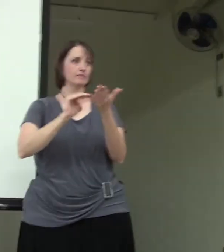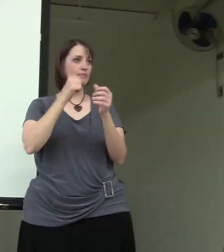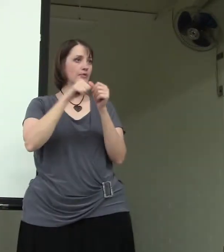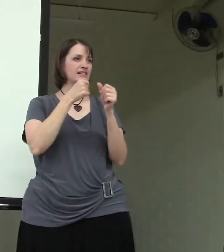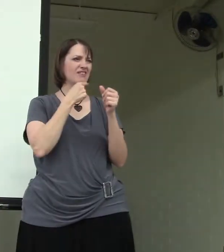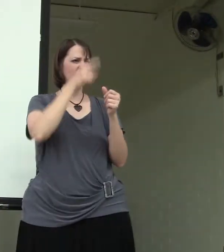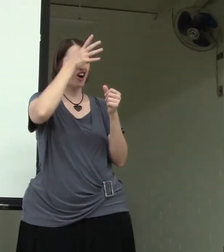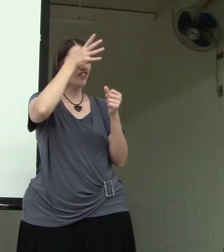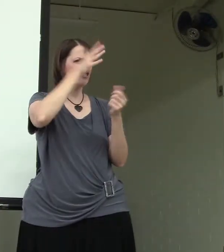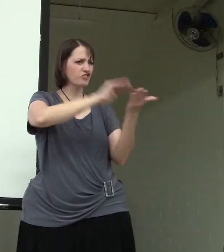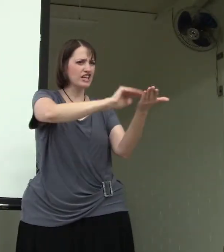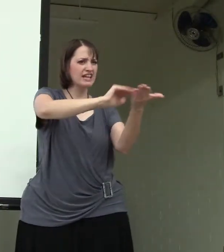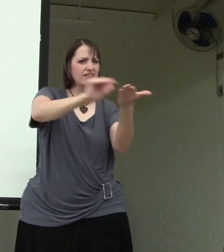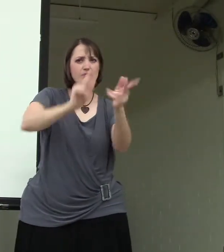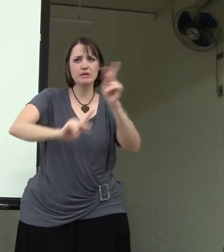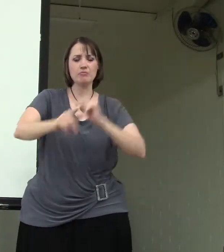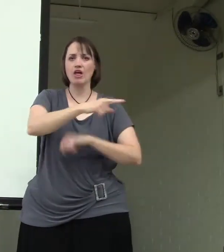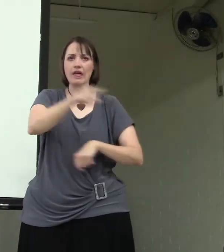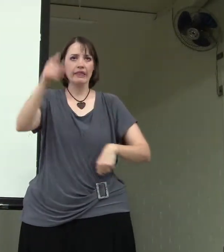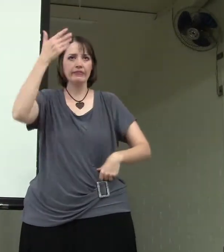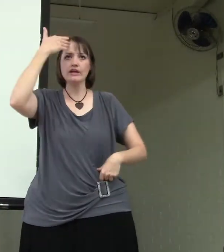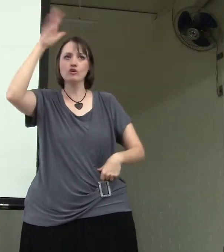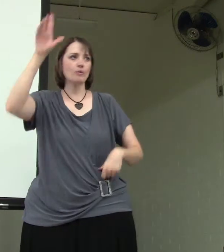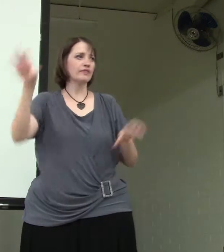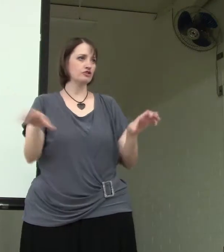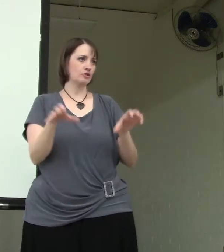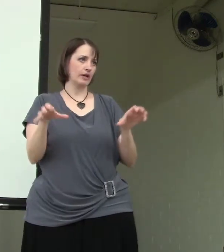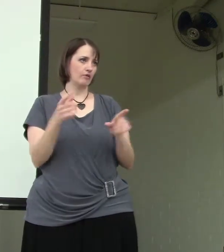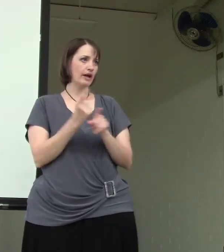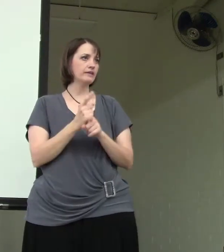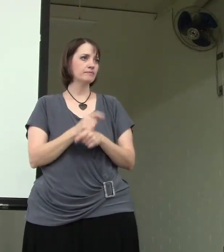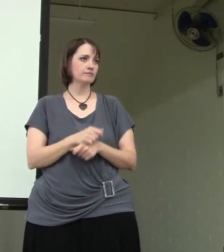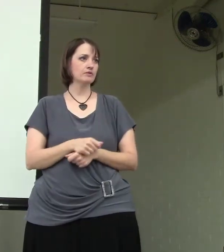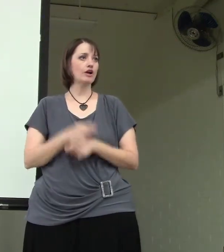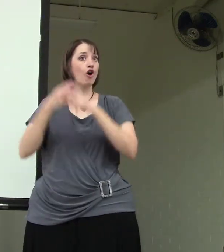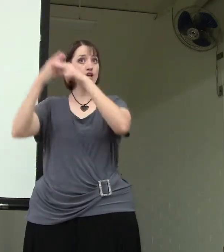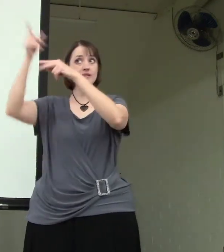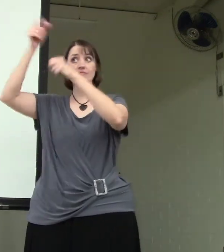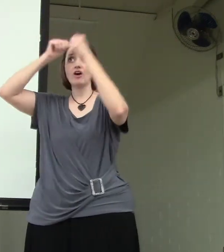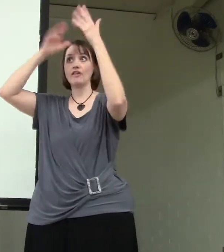Remember, he said, Father, forgive the people. They don't know what they're doing, right? So he calls him Father.